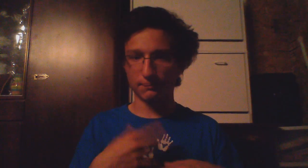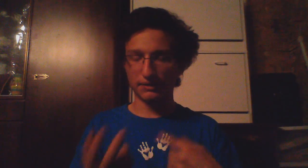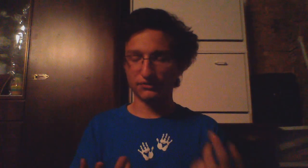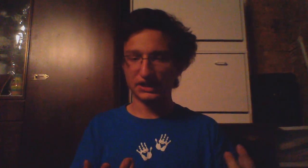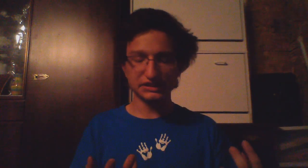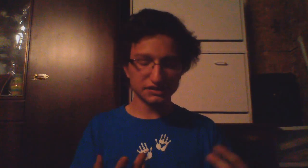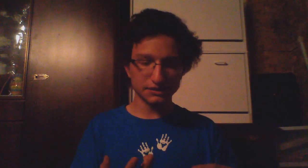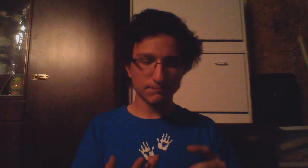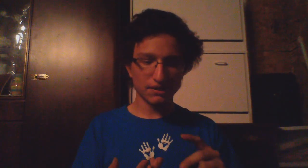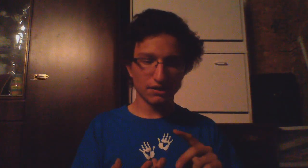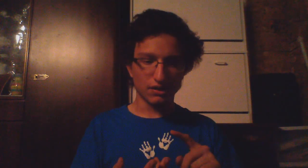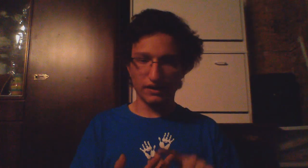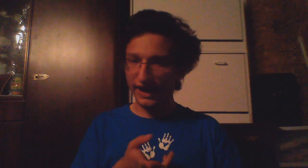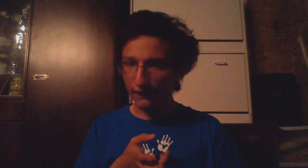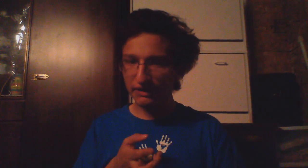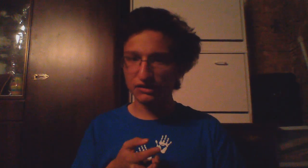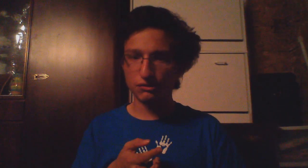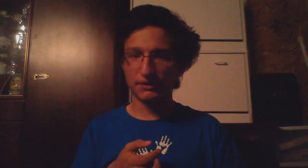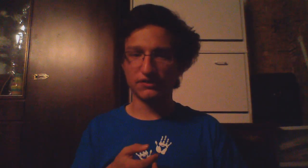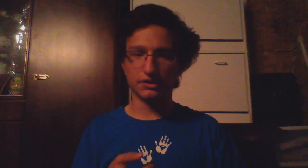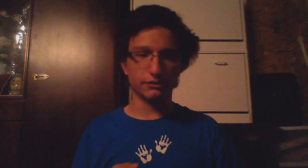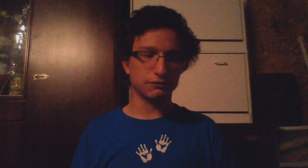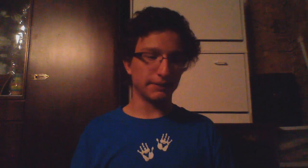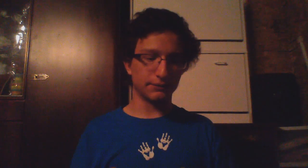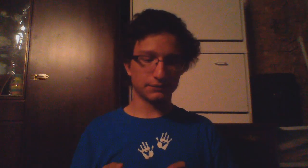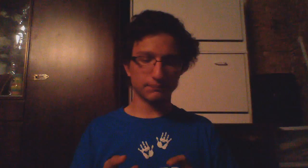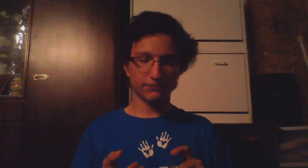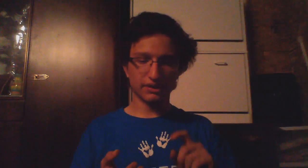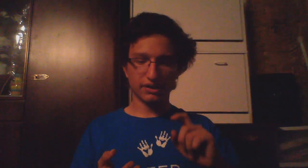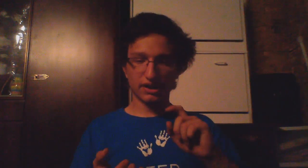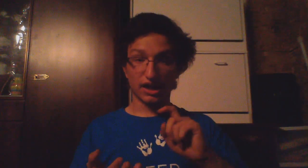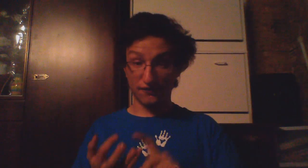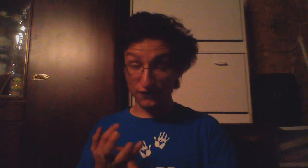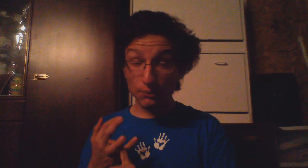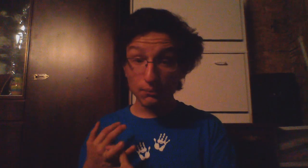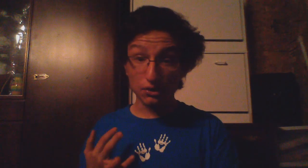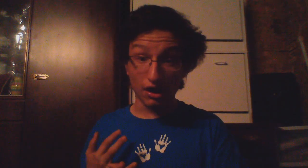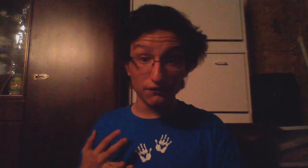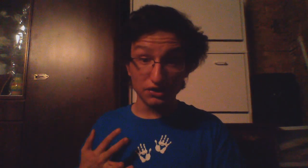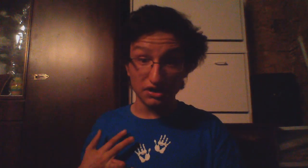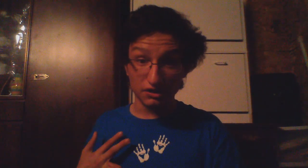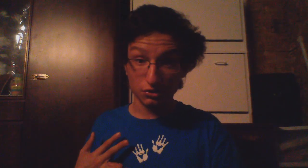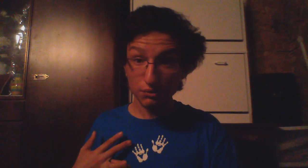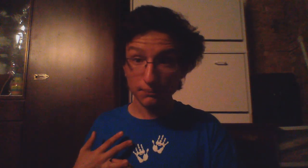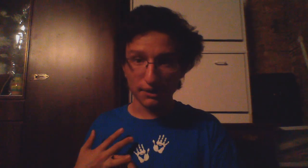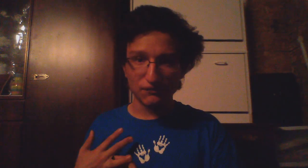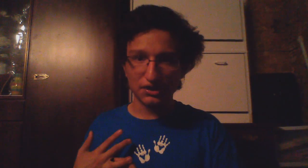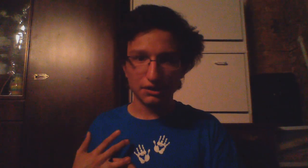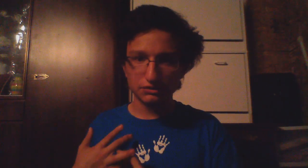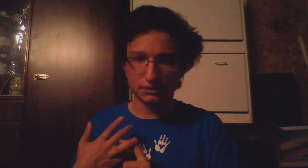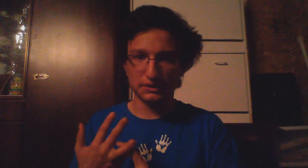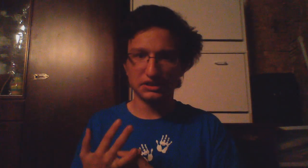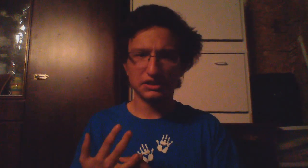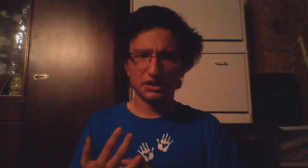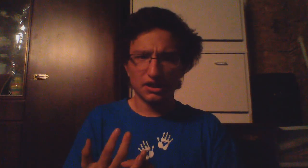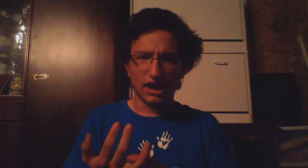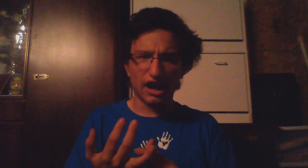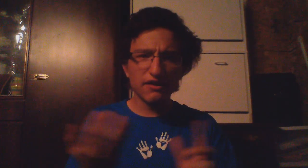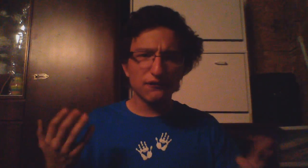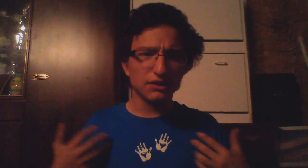my friends on how I can do my videos better I feel more confident in doing my videos I mean I feel